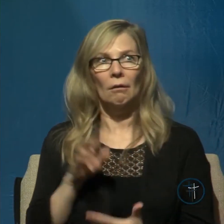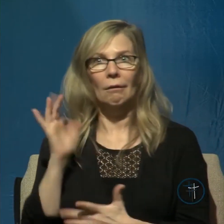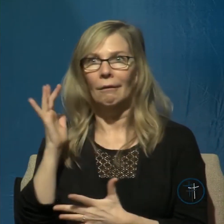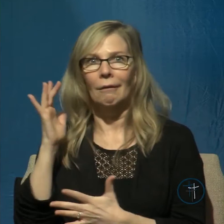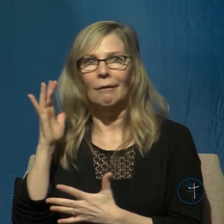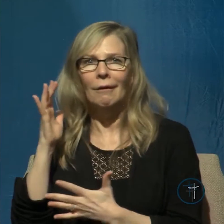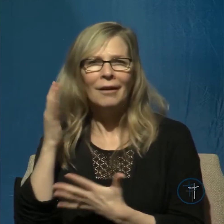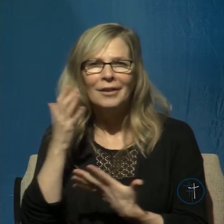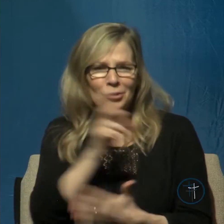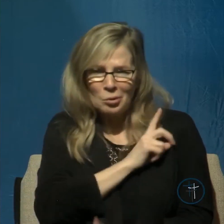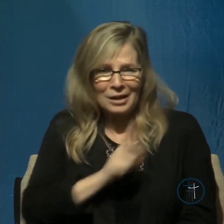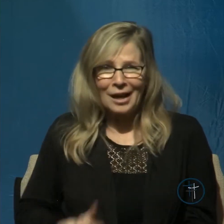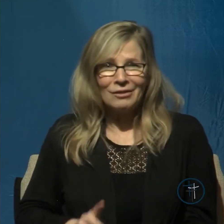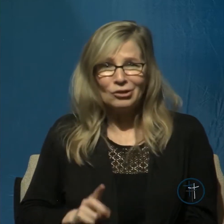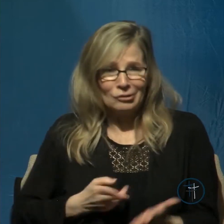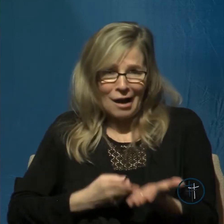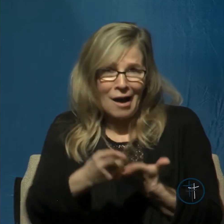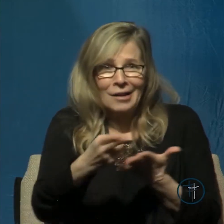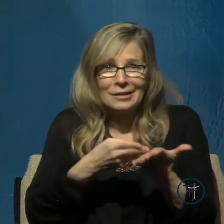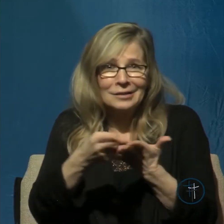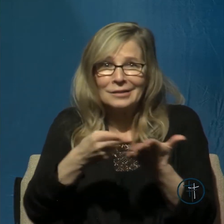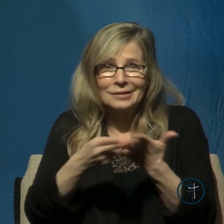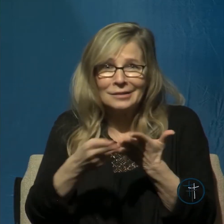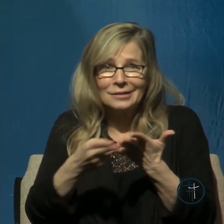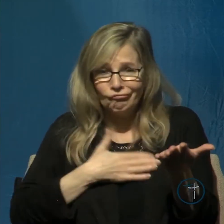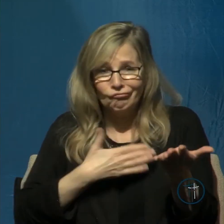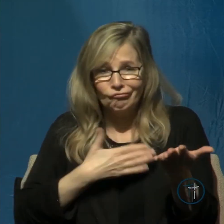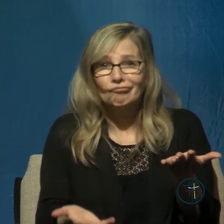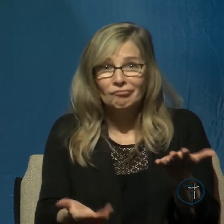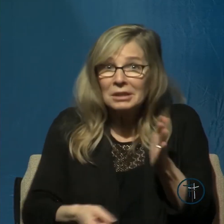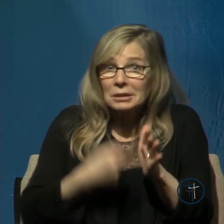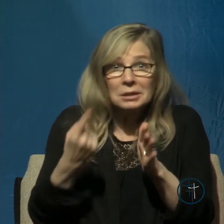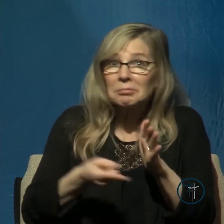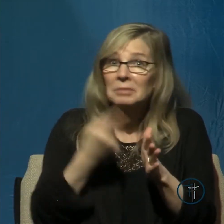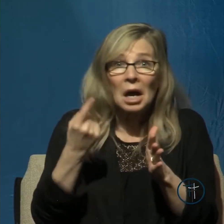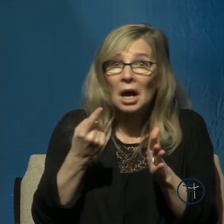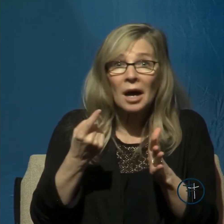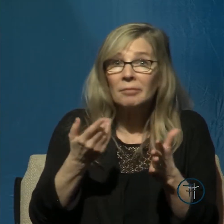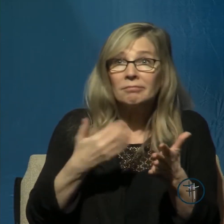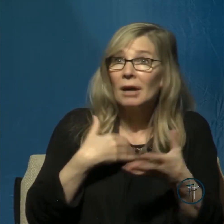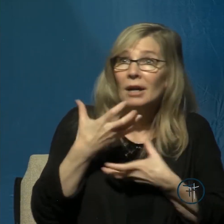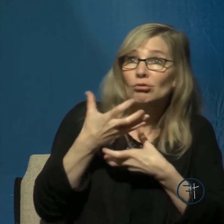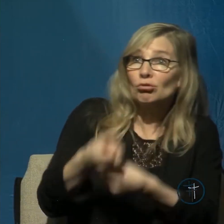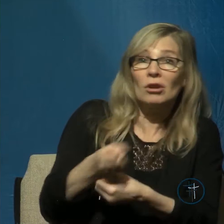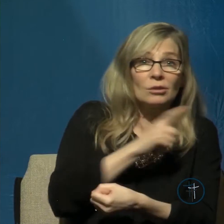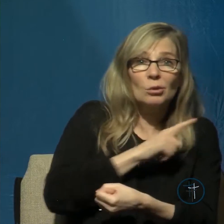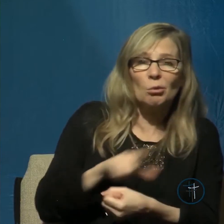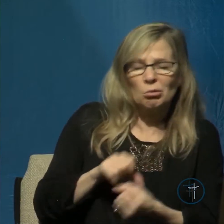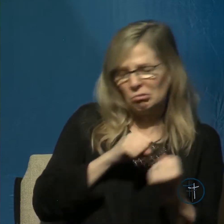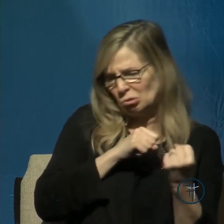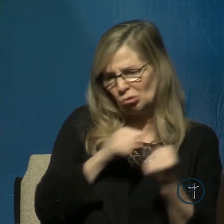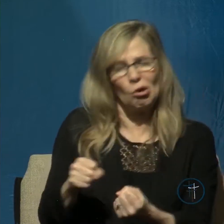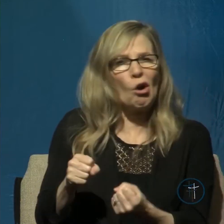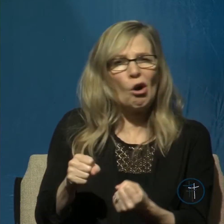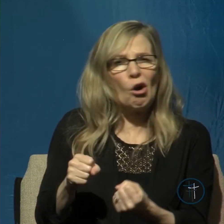telling us that there are times in his life when his trust in the Lord is strong, absolute confidence in